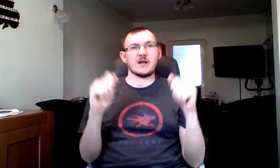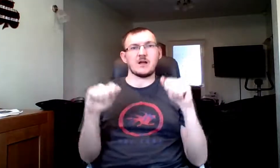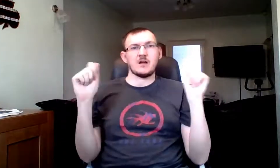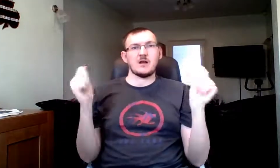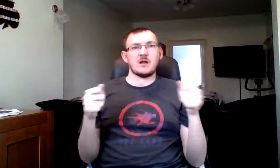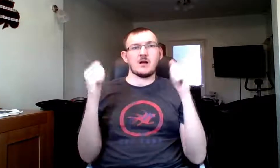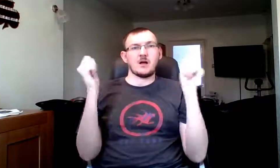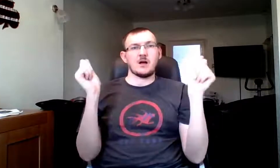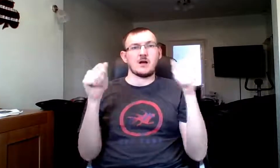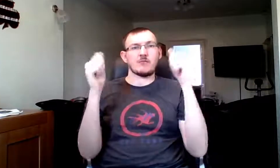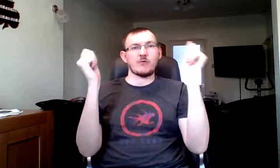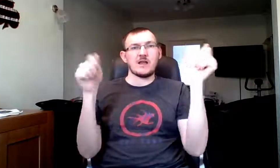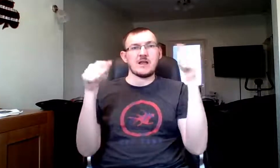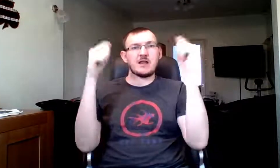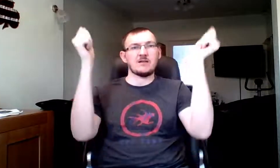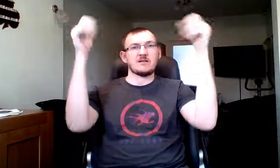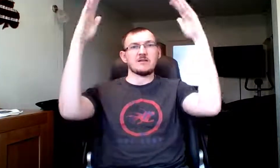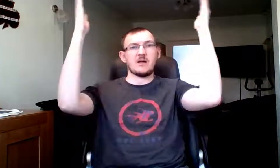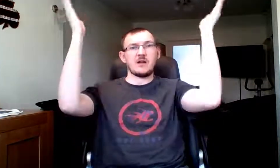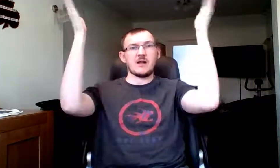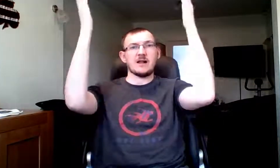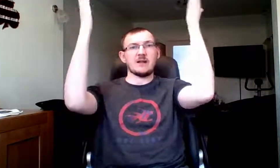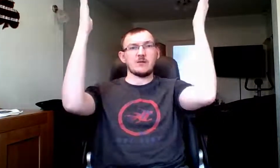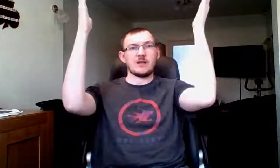I raise a hallelujah.